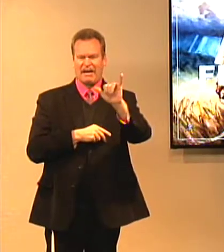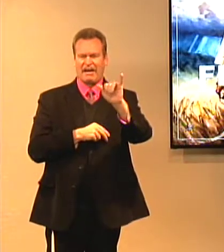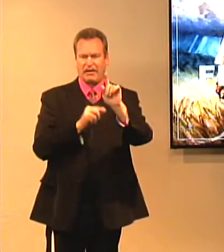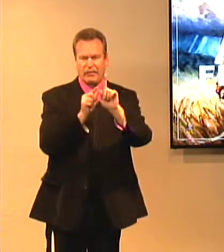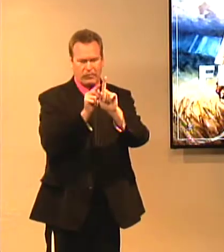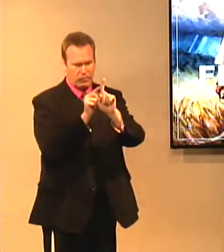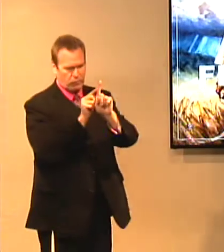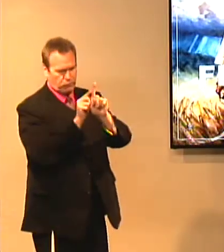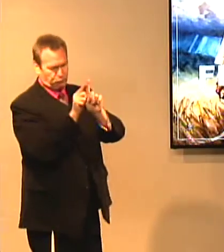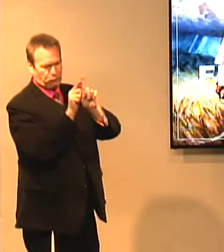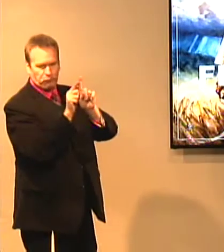to appear.